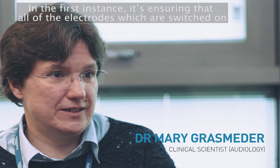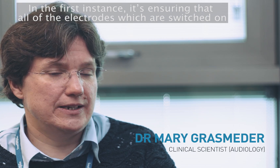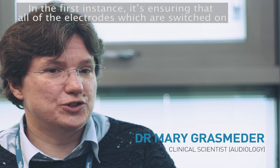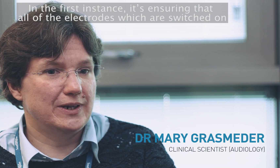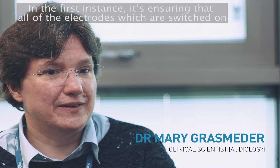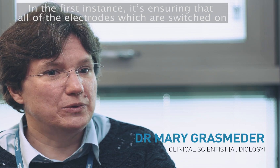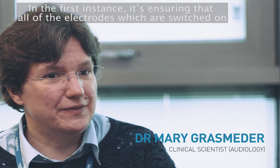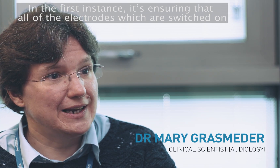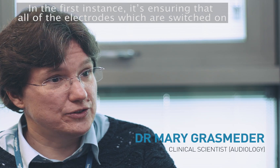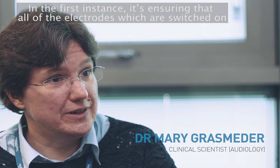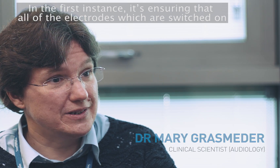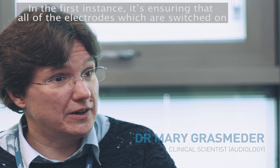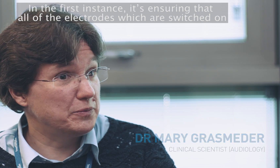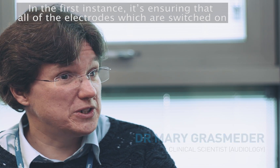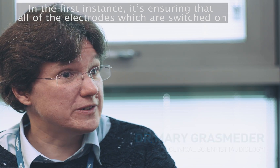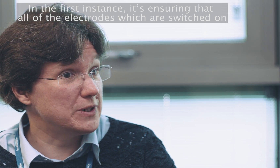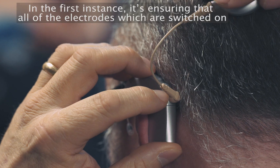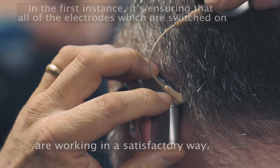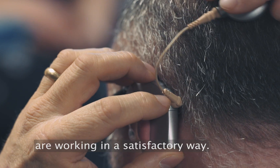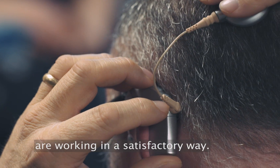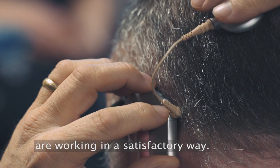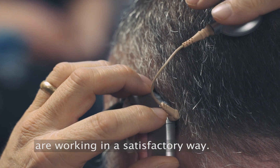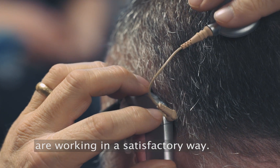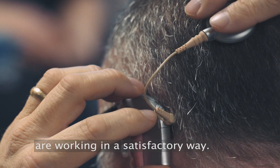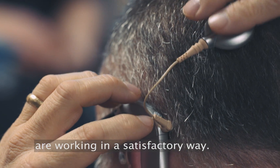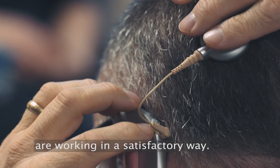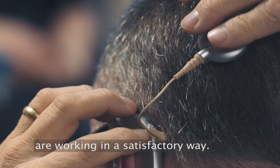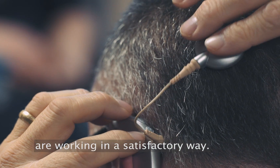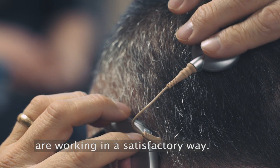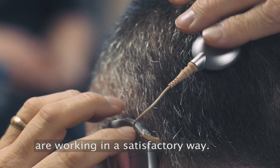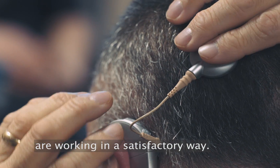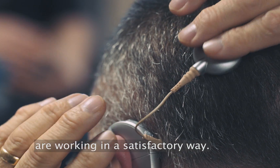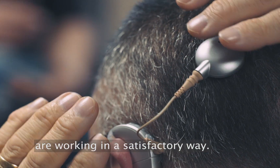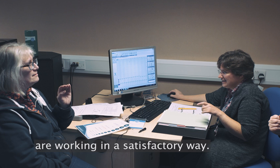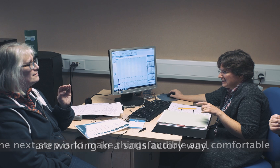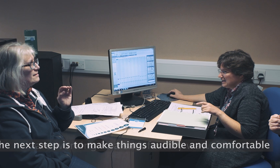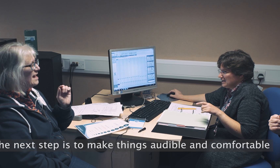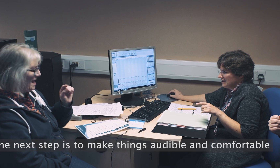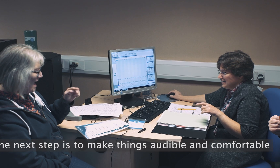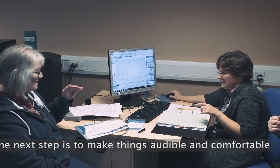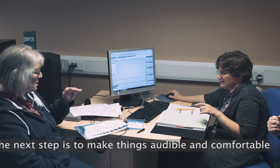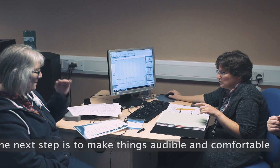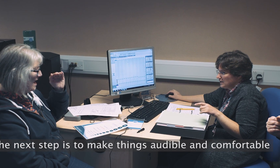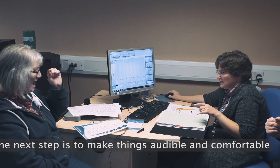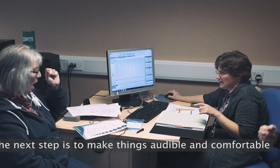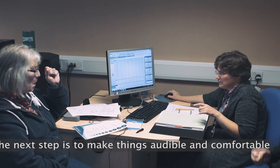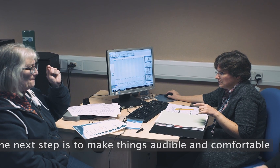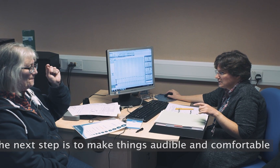ensuring that all of the electrodes which are switched on are working in a satisfactory way and then the next step is to make things audible